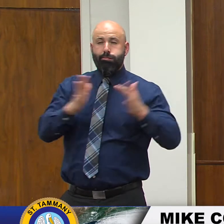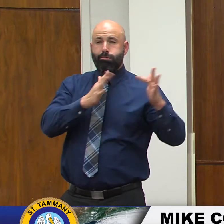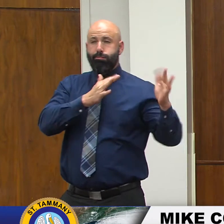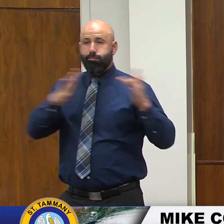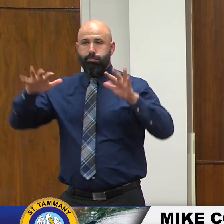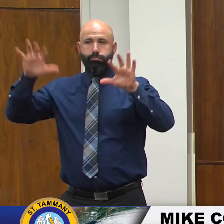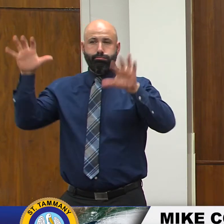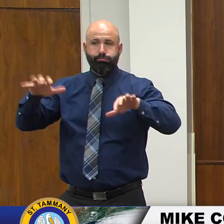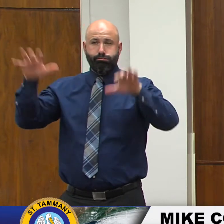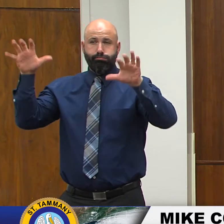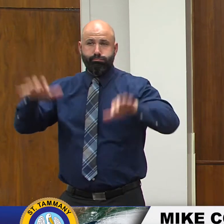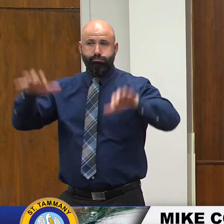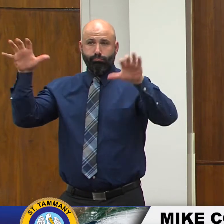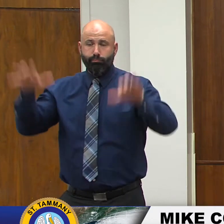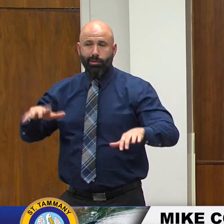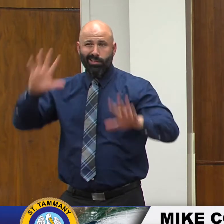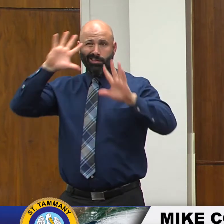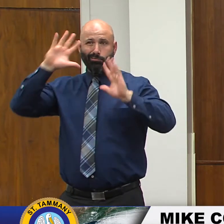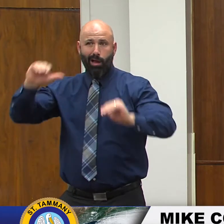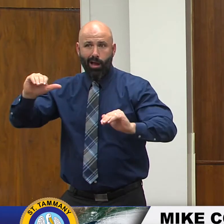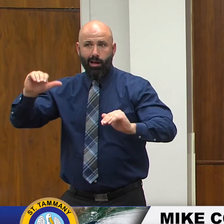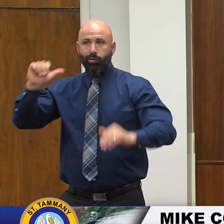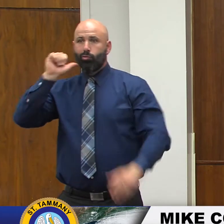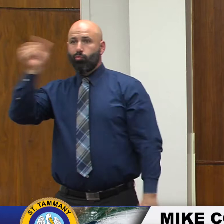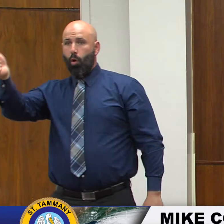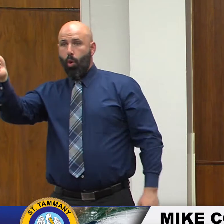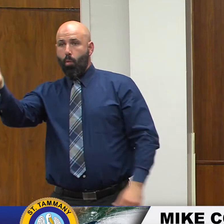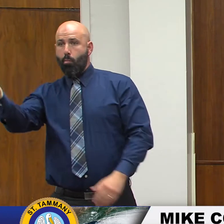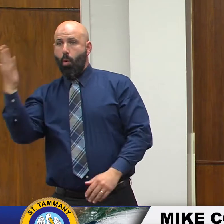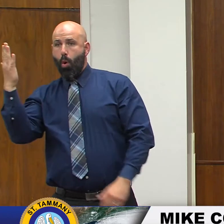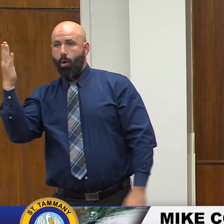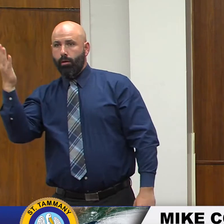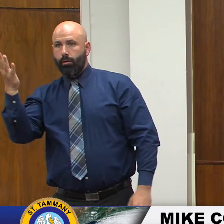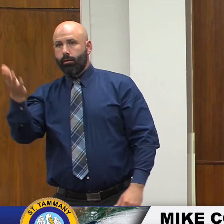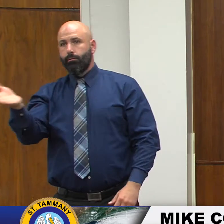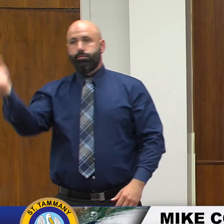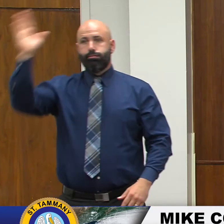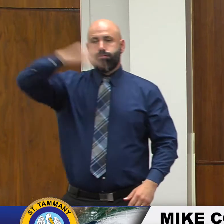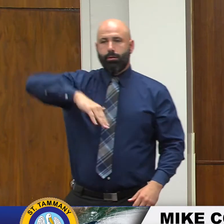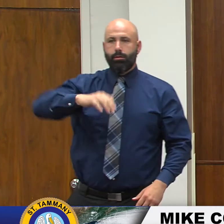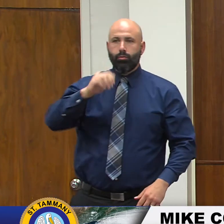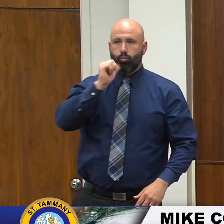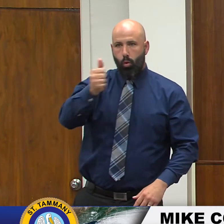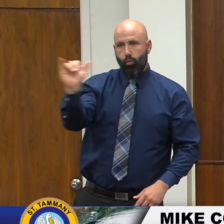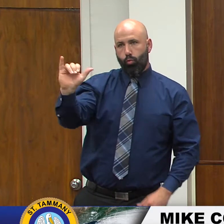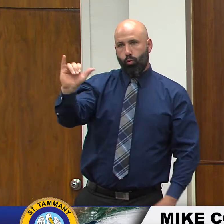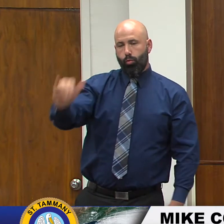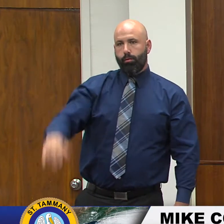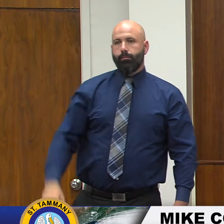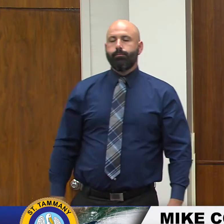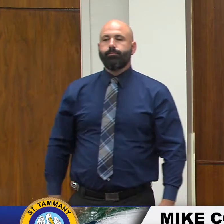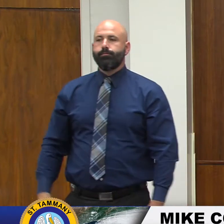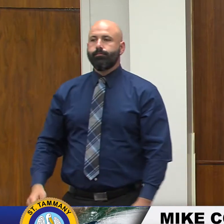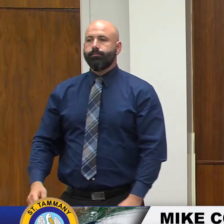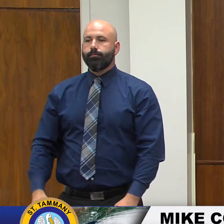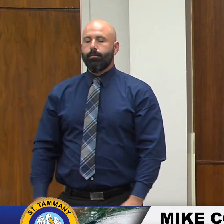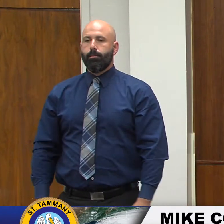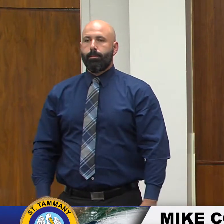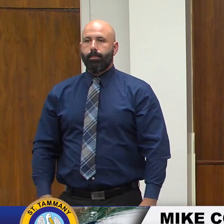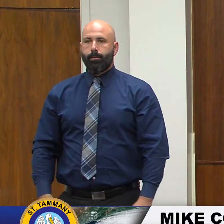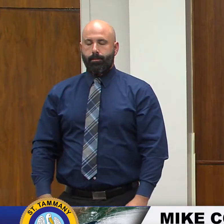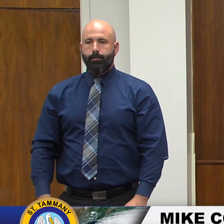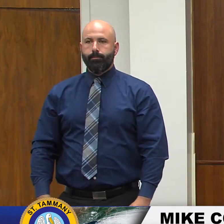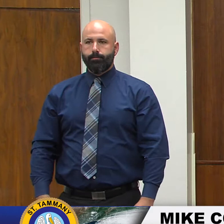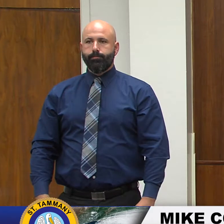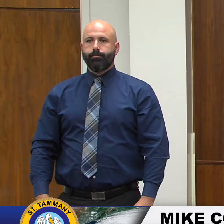early tomorrow morning and throughout the day tomorrow I would like to say that